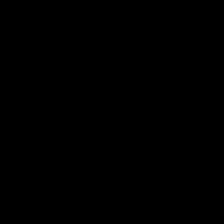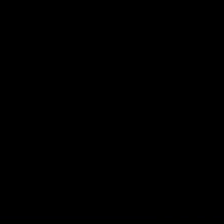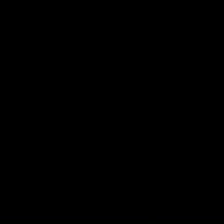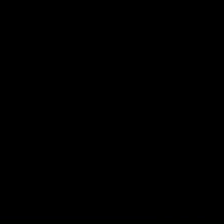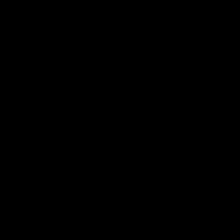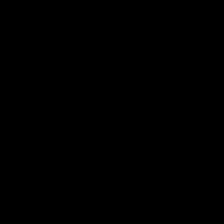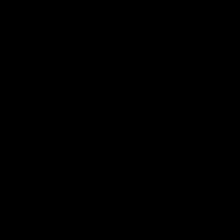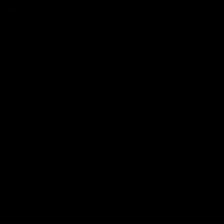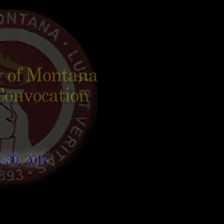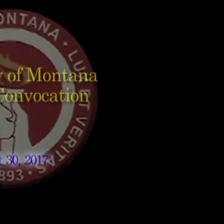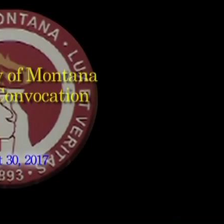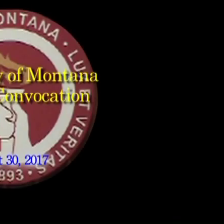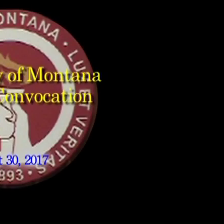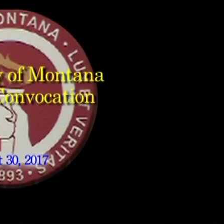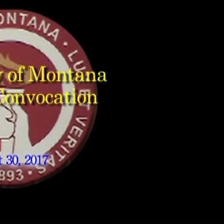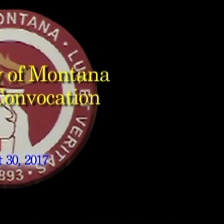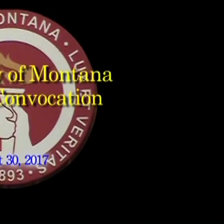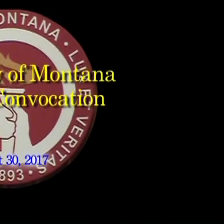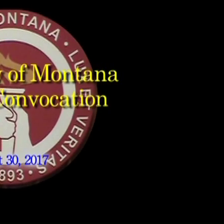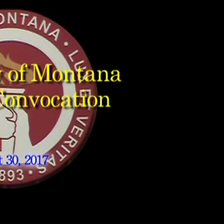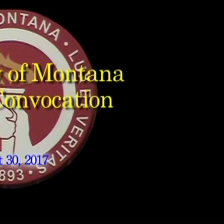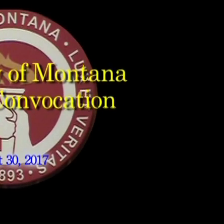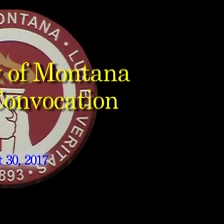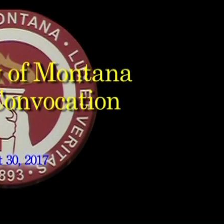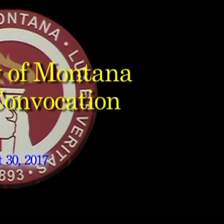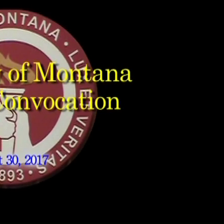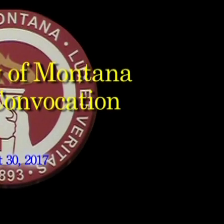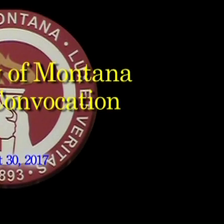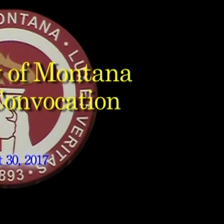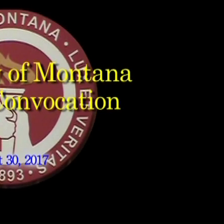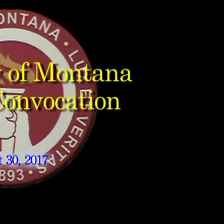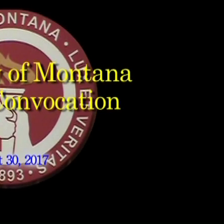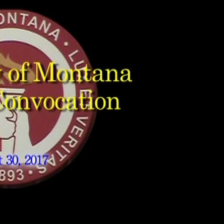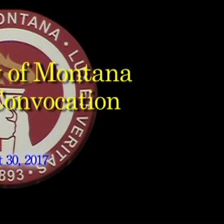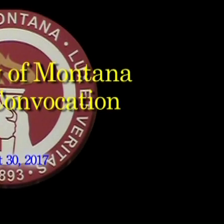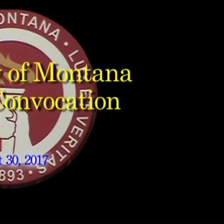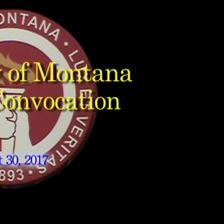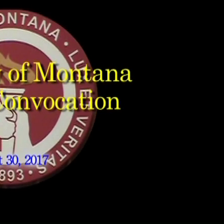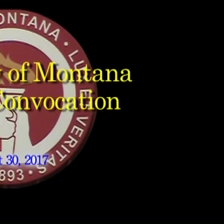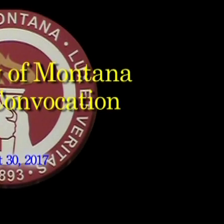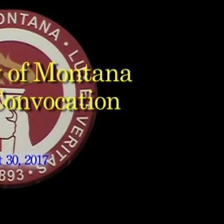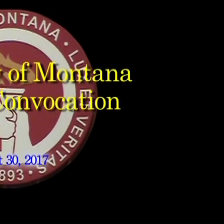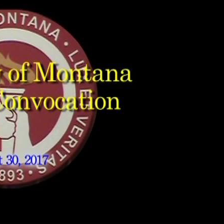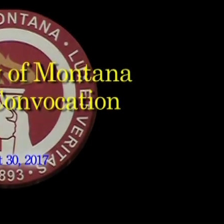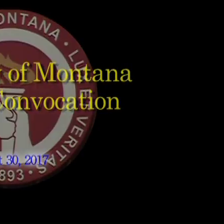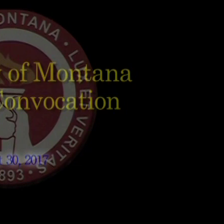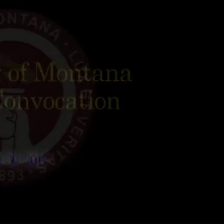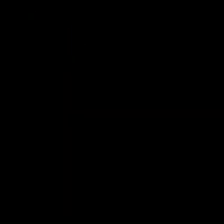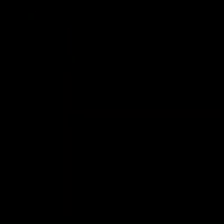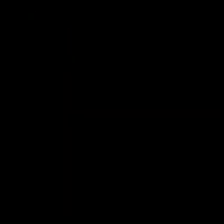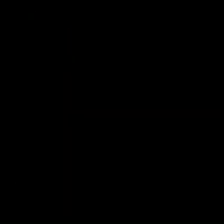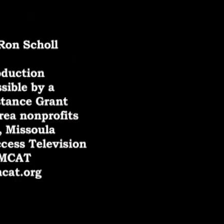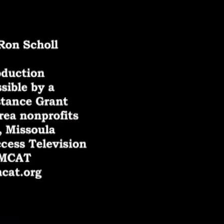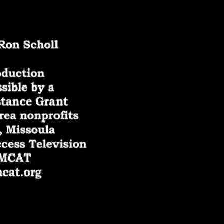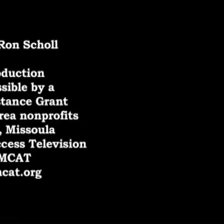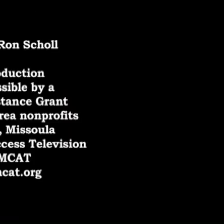Yeah Thanks for you Cheers